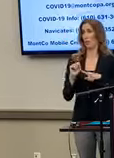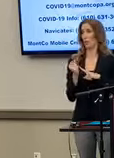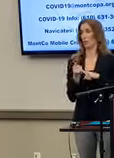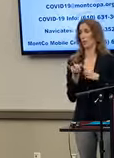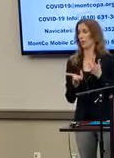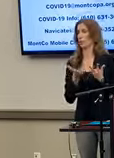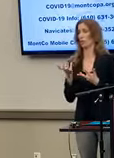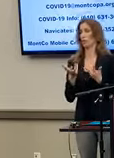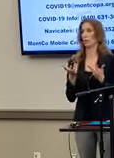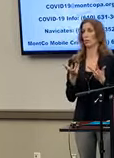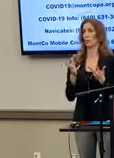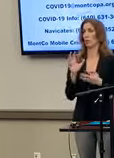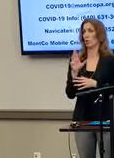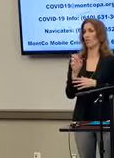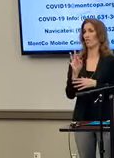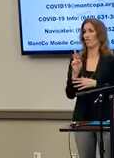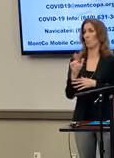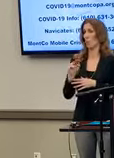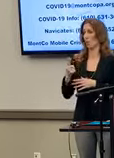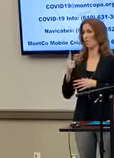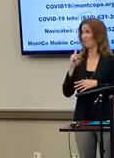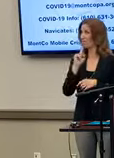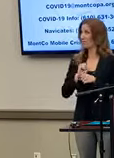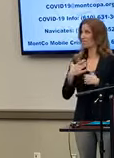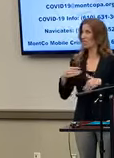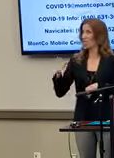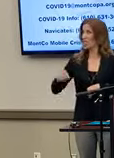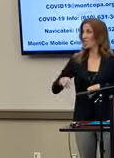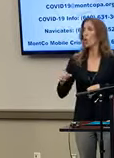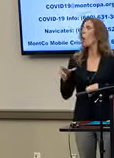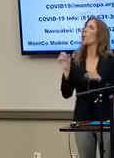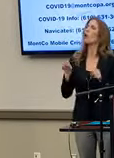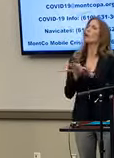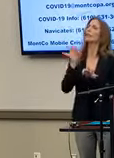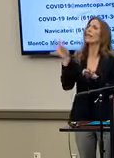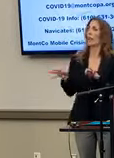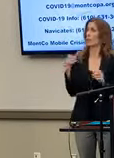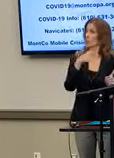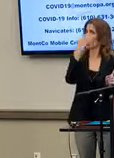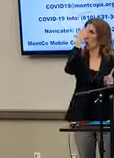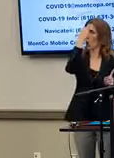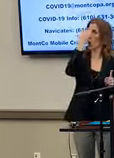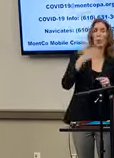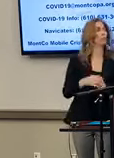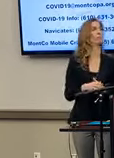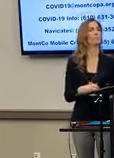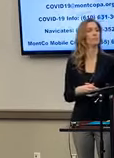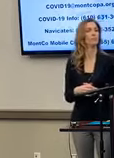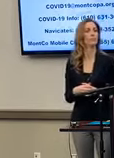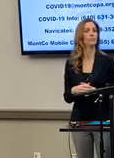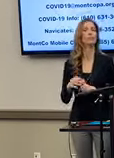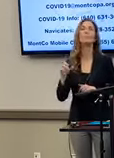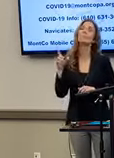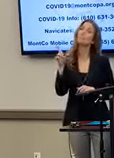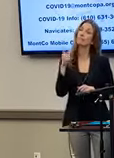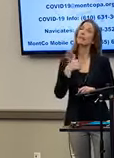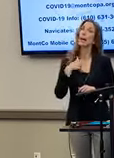refueling project was urgent, if it could have been delayed, do you know? So I did do some